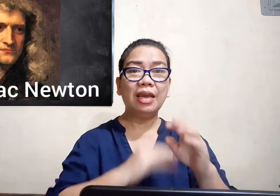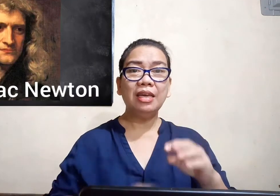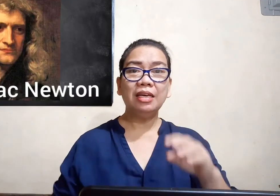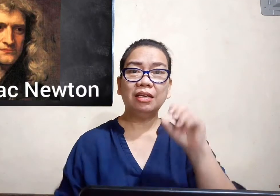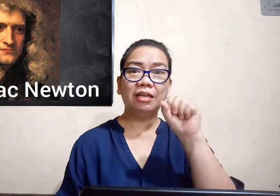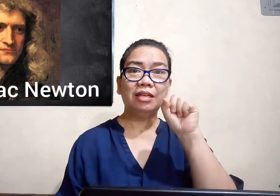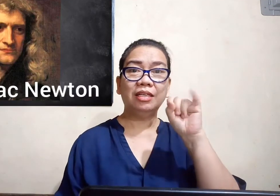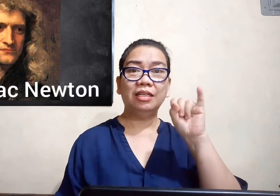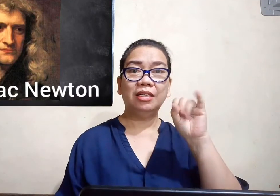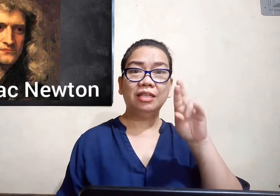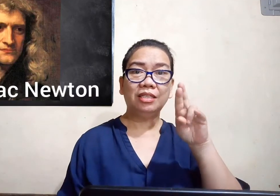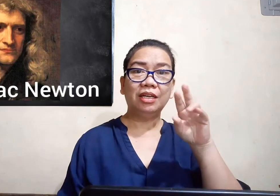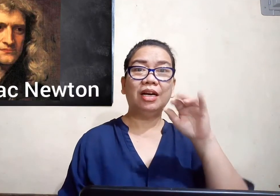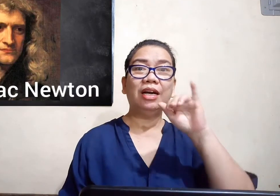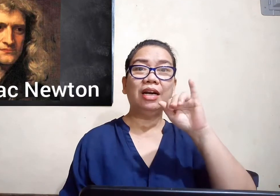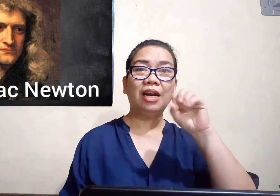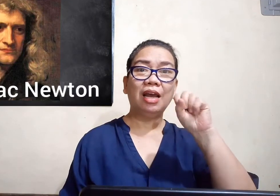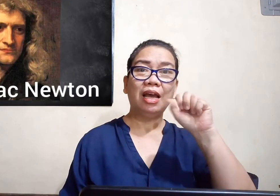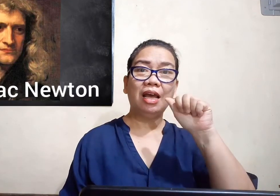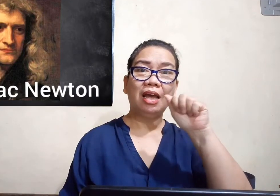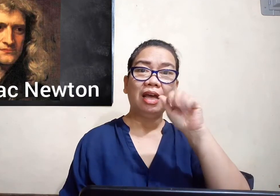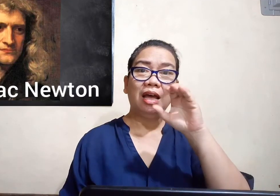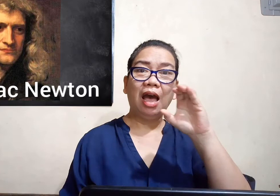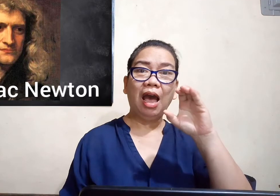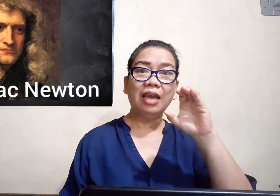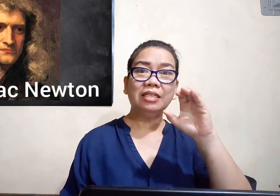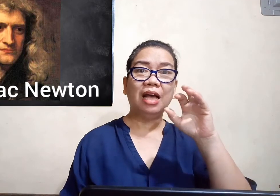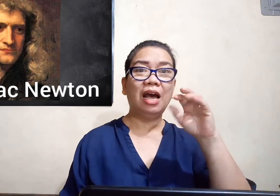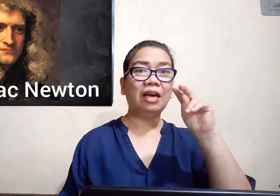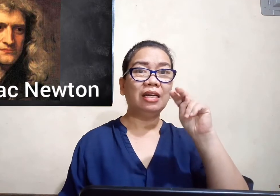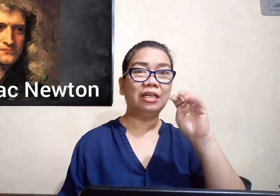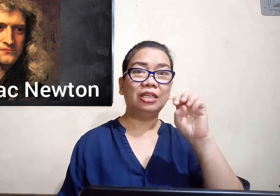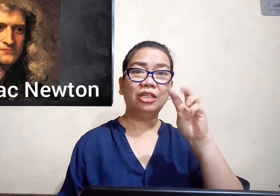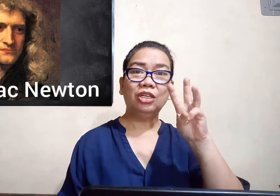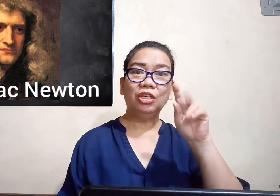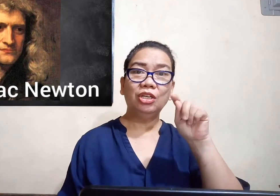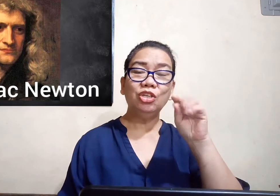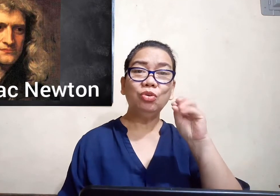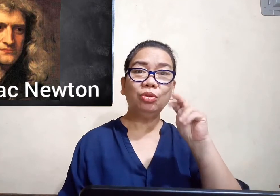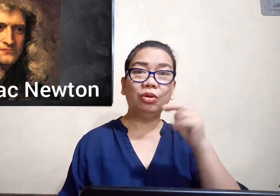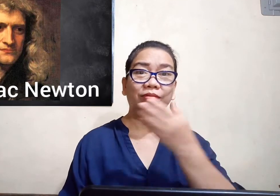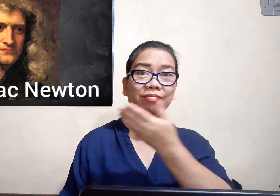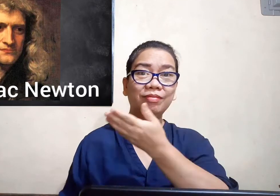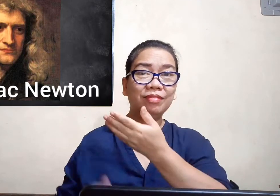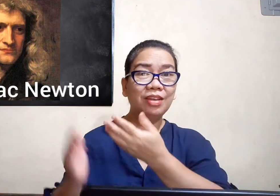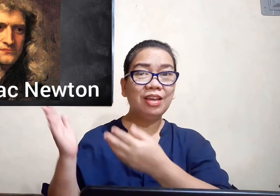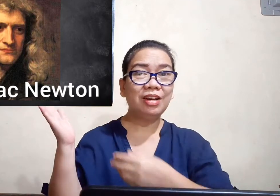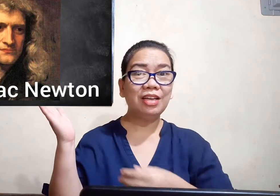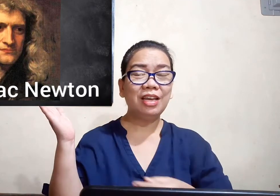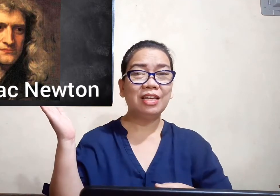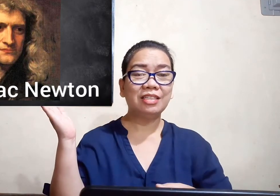Sir Isaac Newton here he is